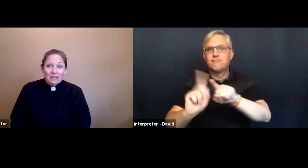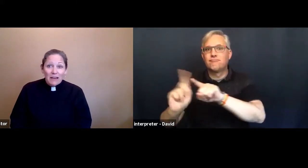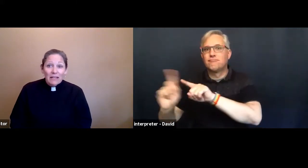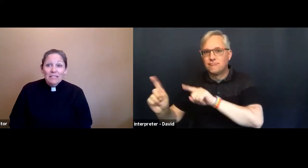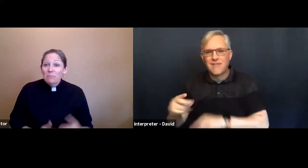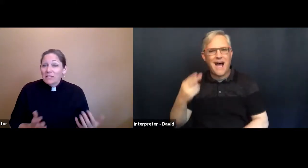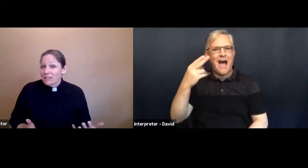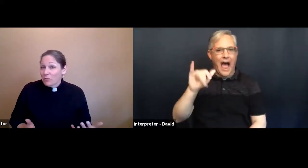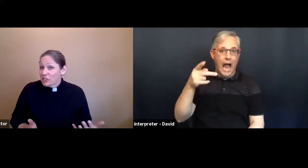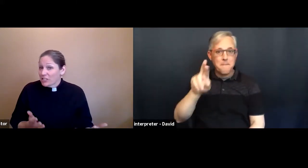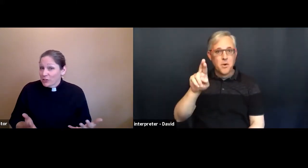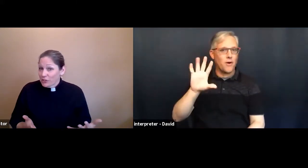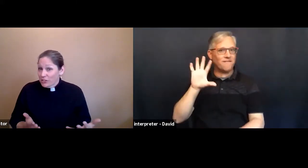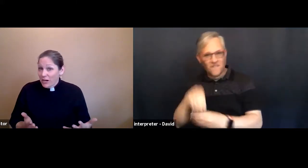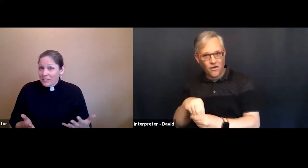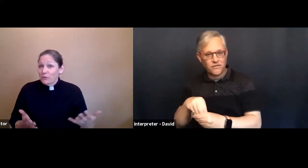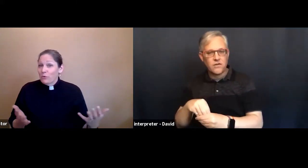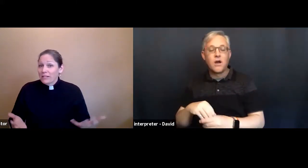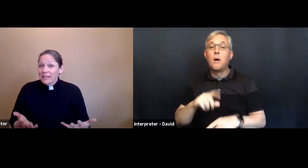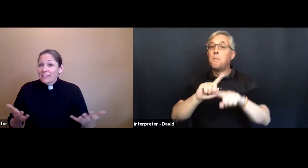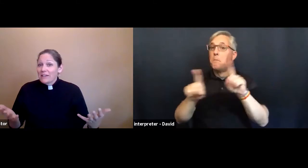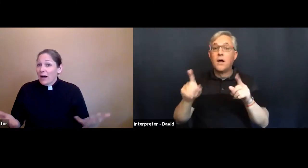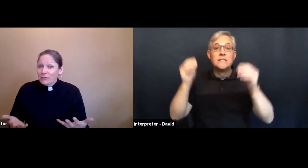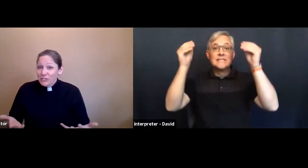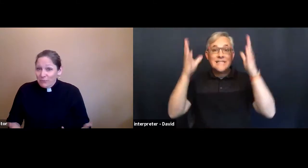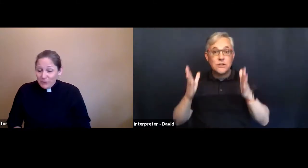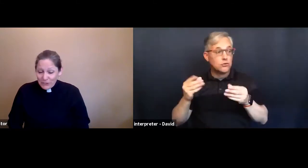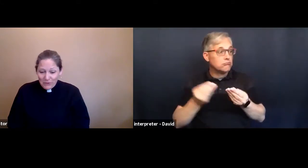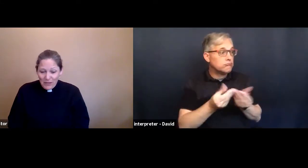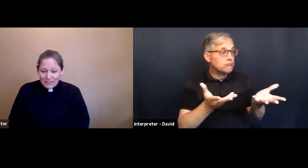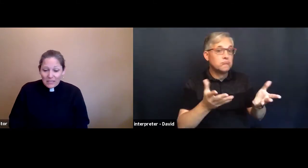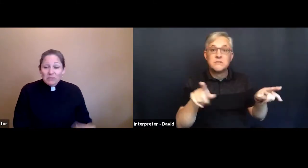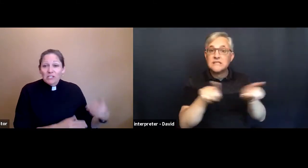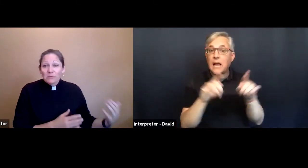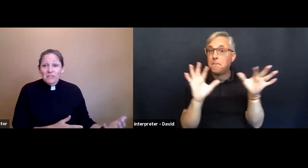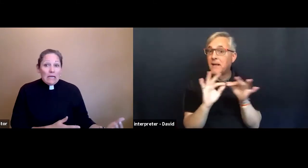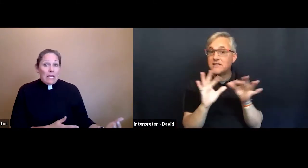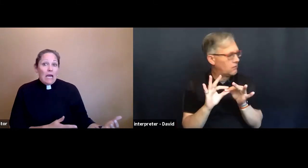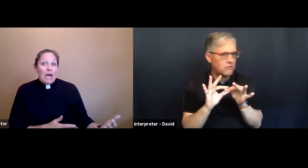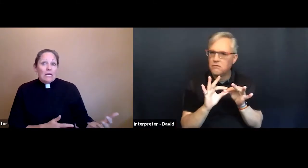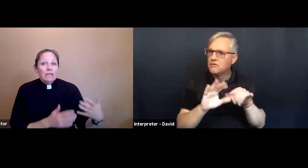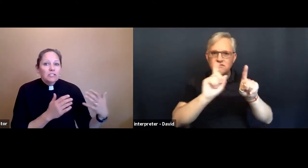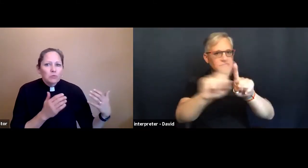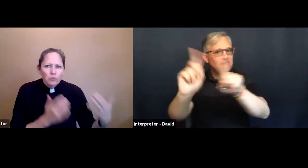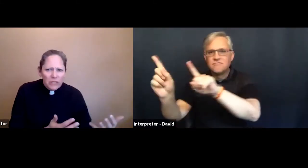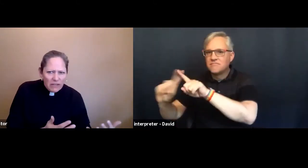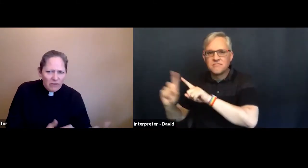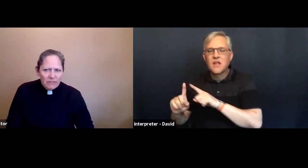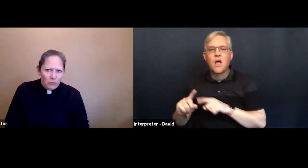And it depends on which teacher she talks to, what, how she's supposed to do that. Some teachers will say, get just really involved in